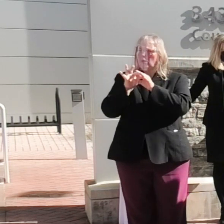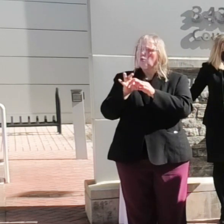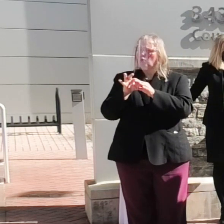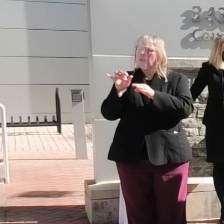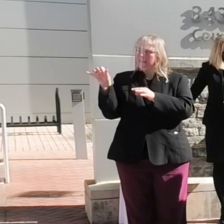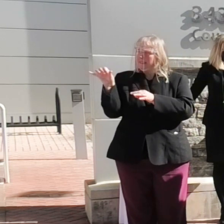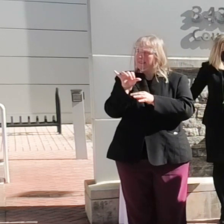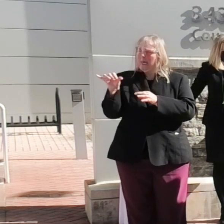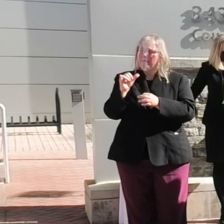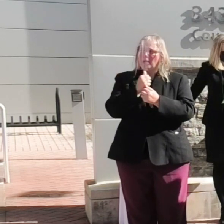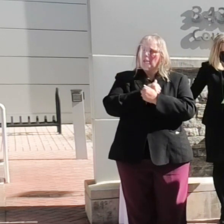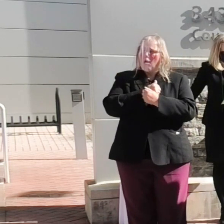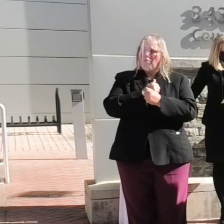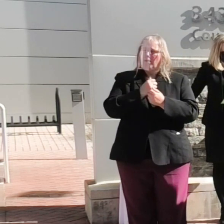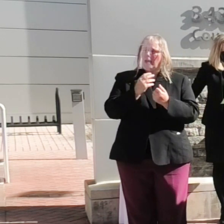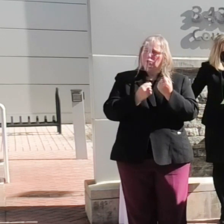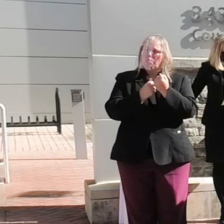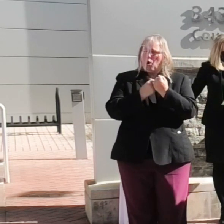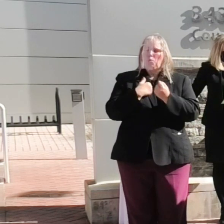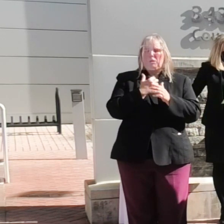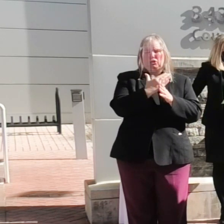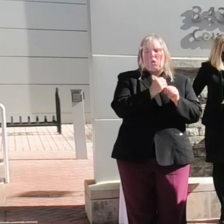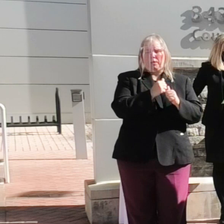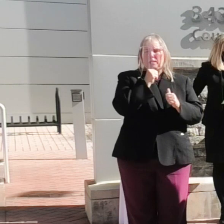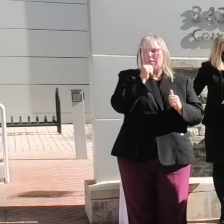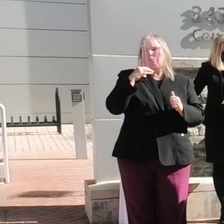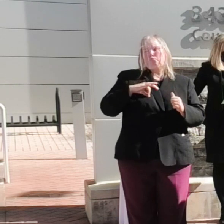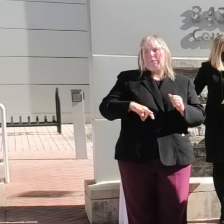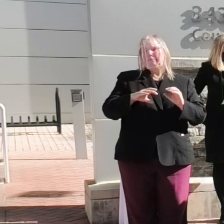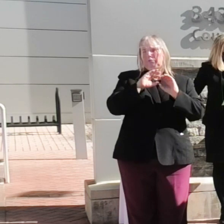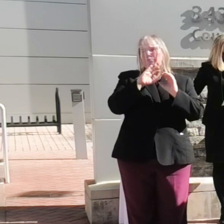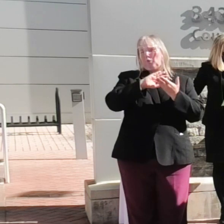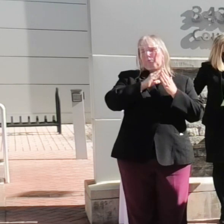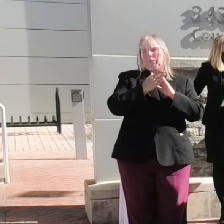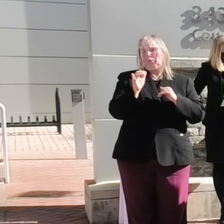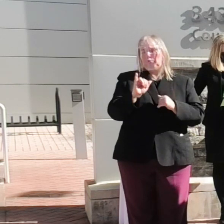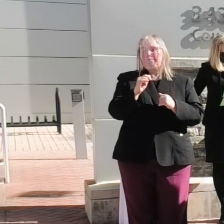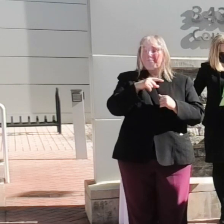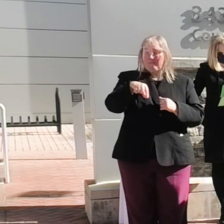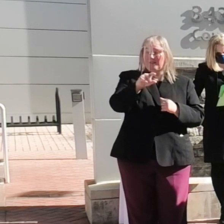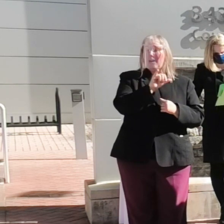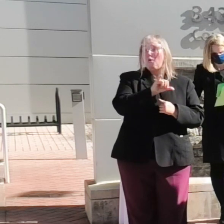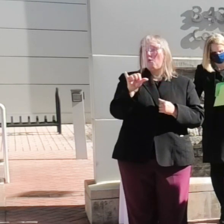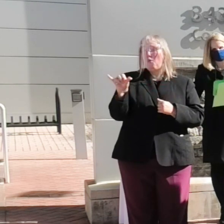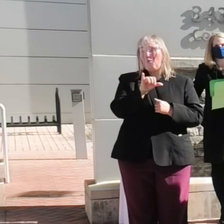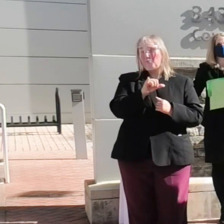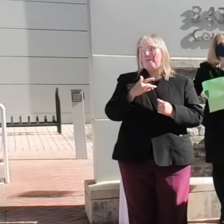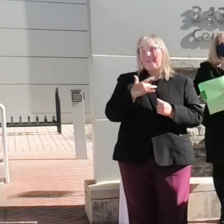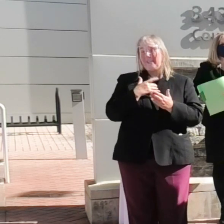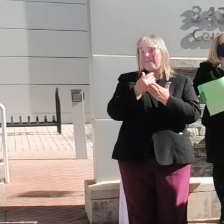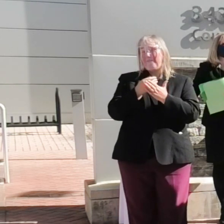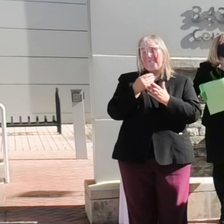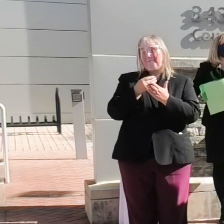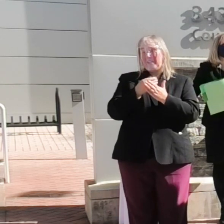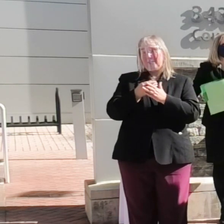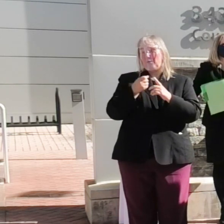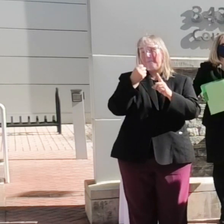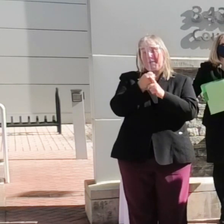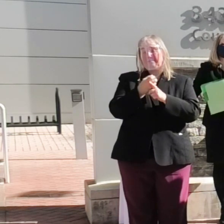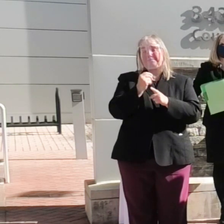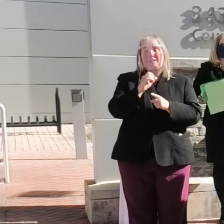support with our nonprofit community as well. They too are feeling the financial impacts and their services